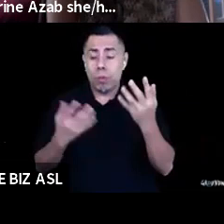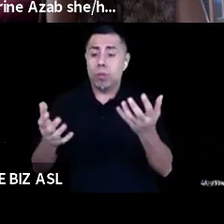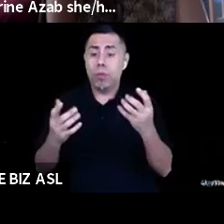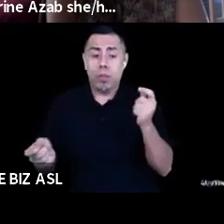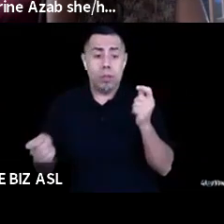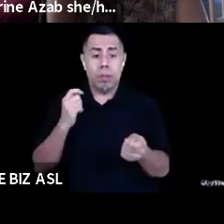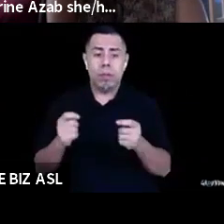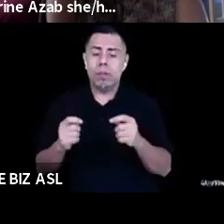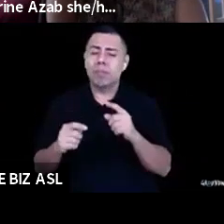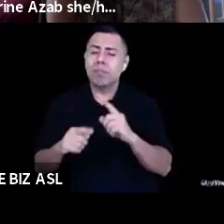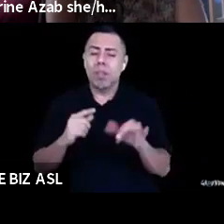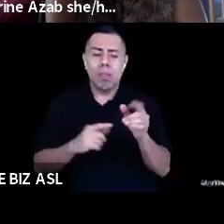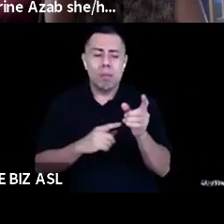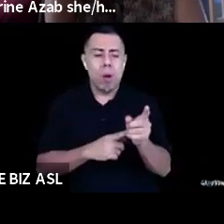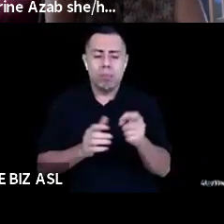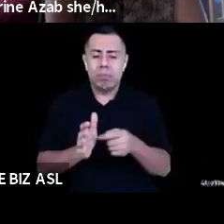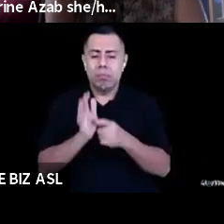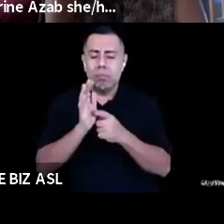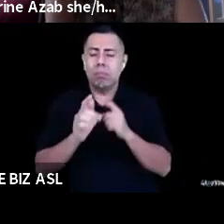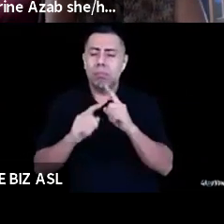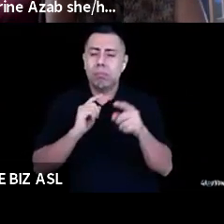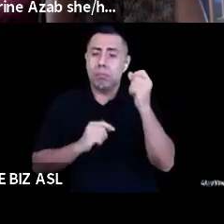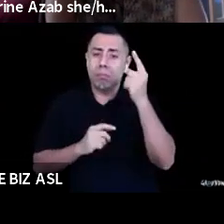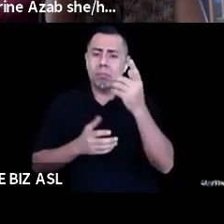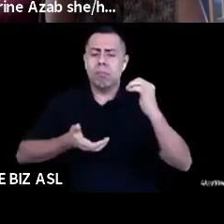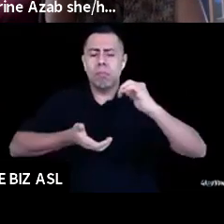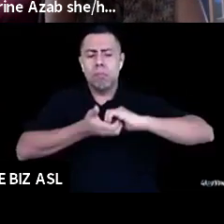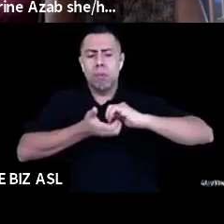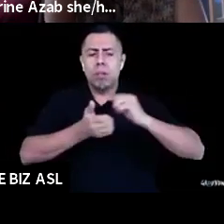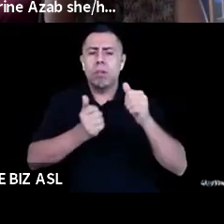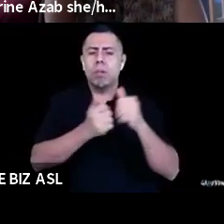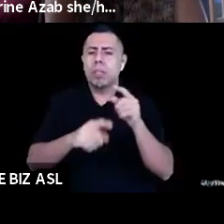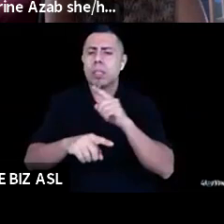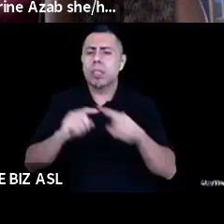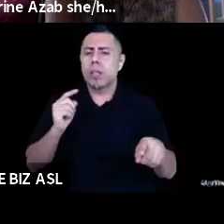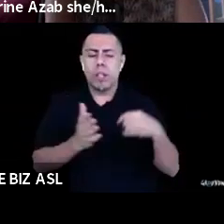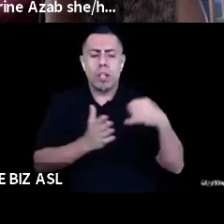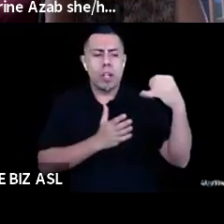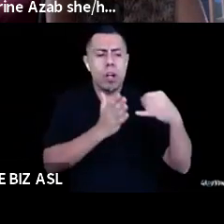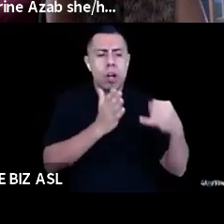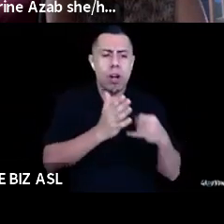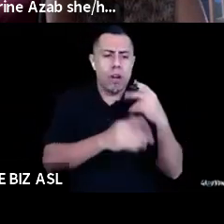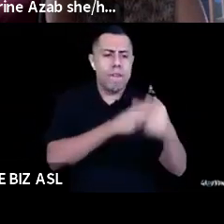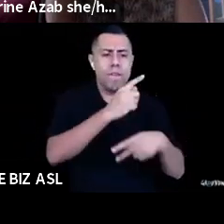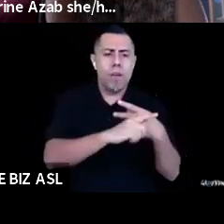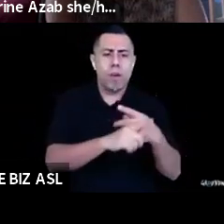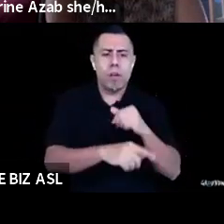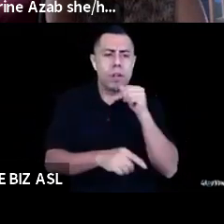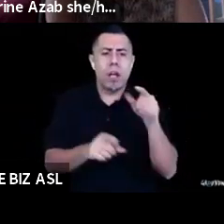partnership with different, um, art forms that aren't as strongly affected like film or with organizations that have a mission